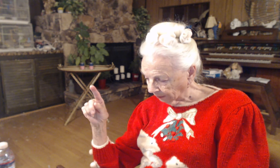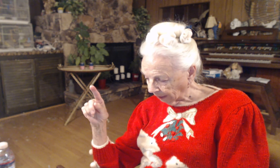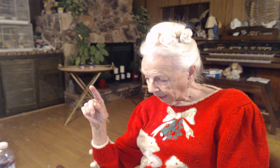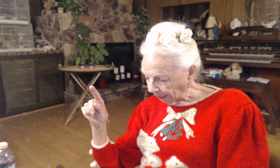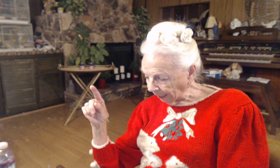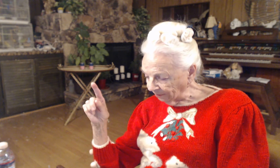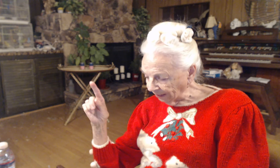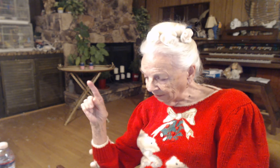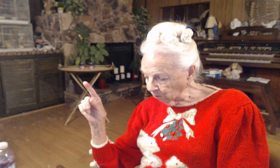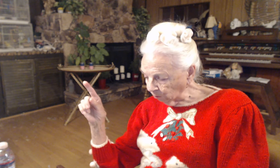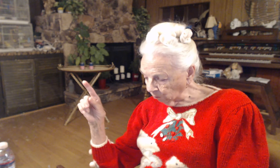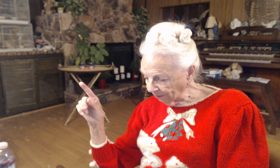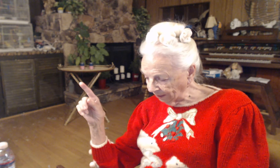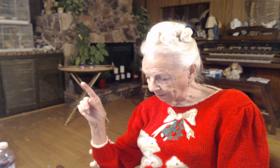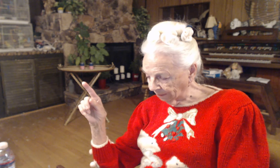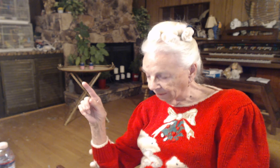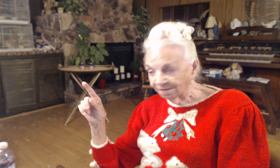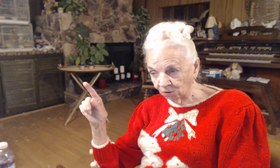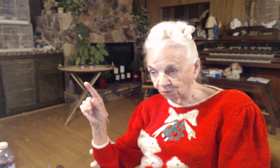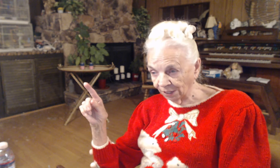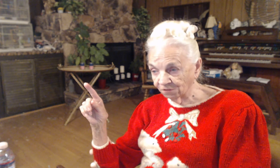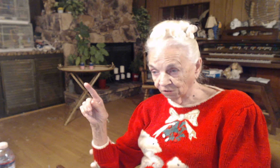And they that were with him followed after him.